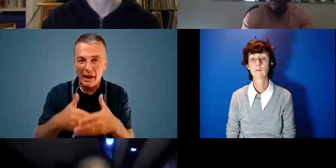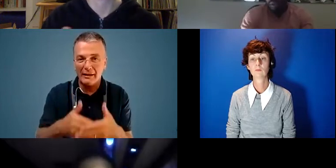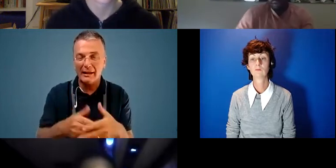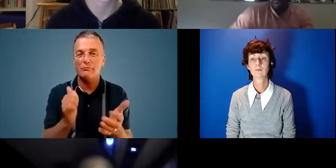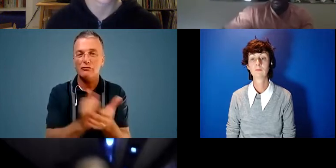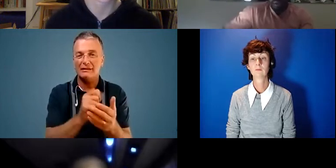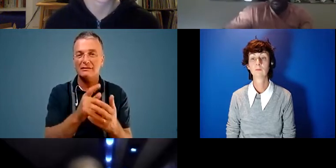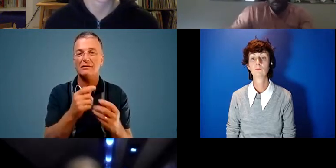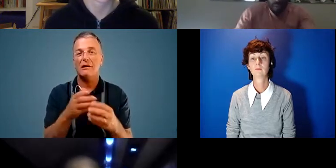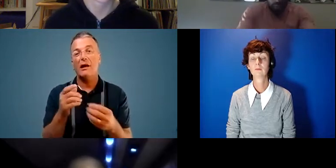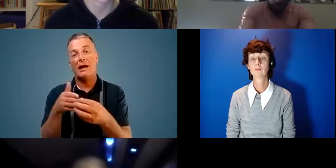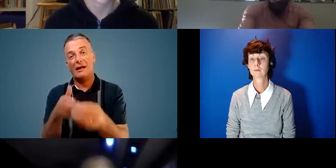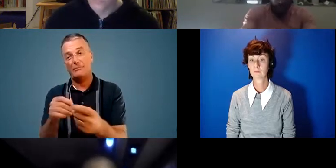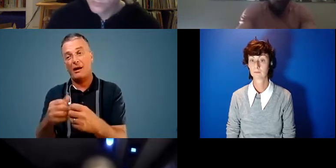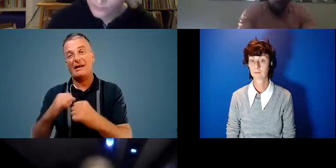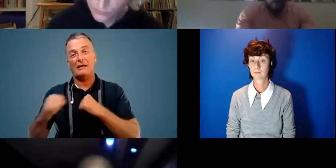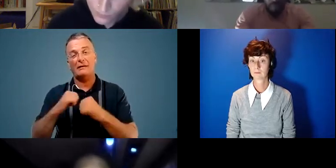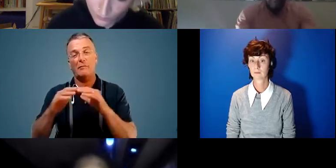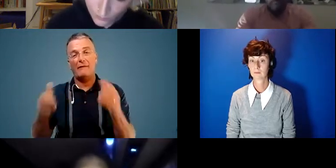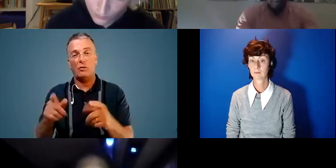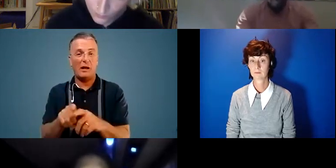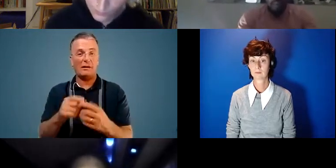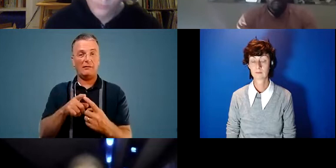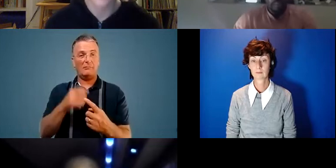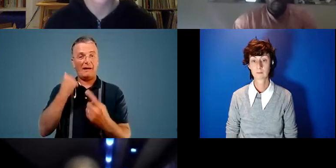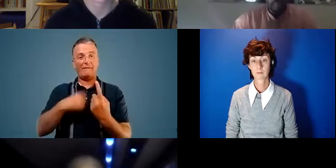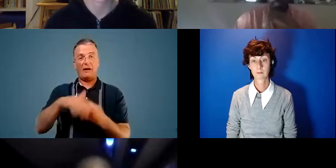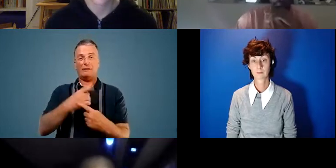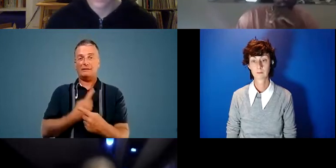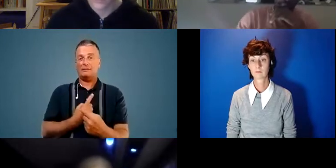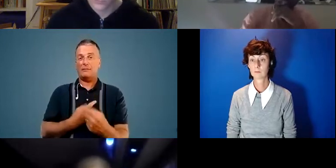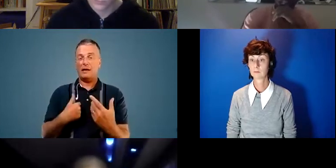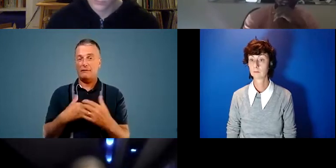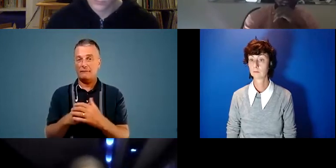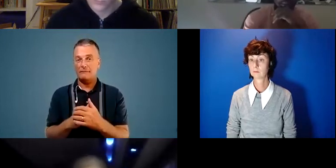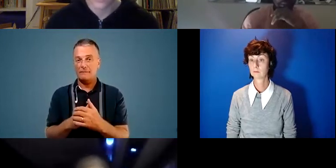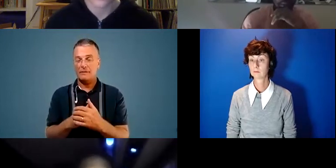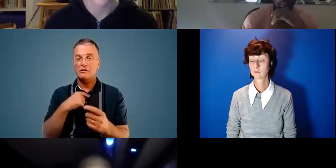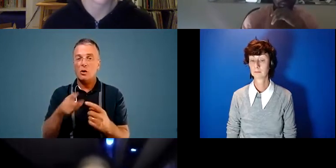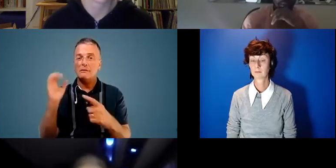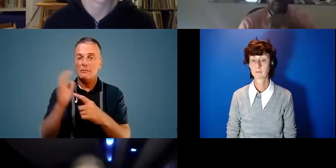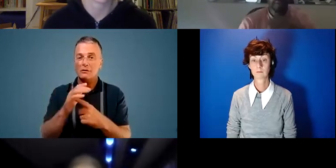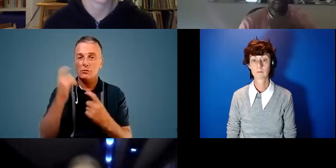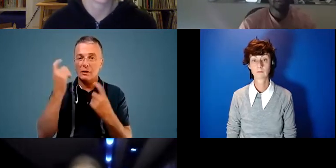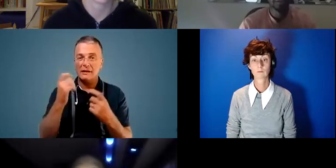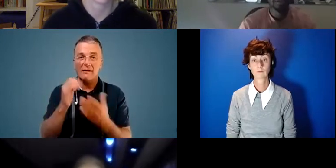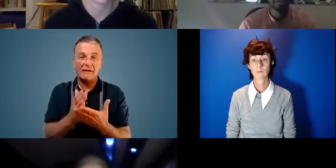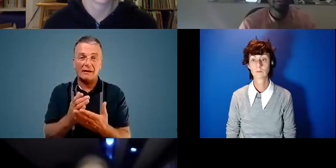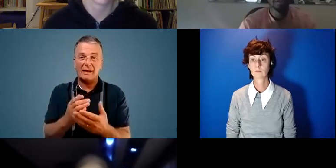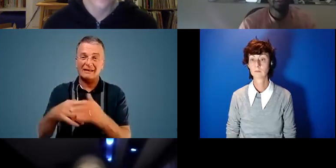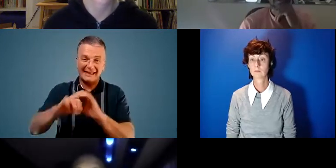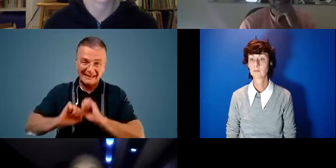led by and actively platform black environmentalists like myself. So this especially is important when you consider the fact that indigenous people represent